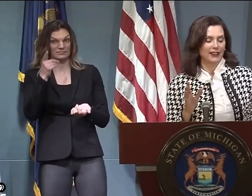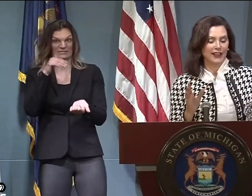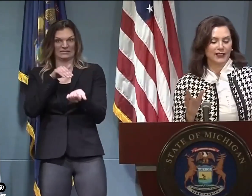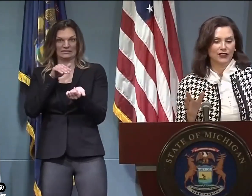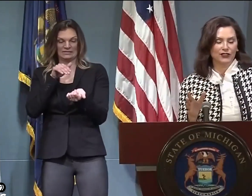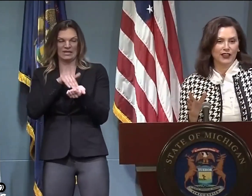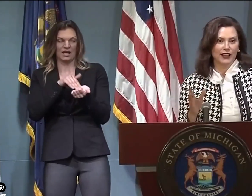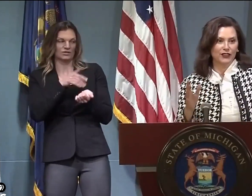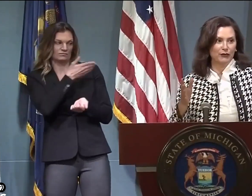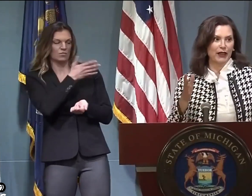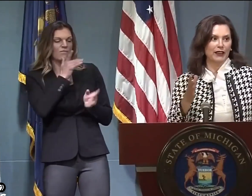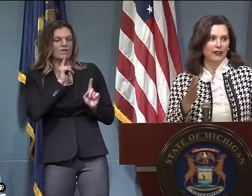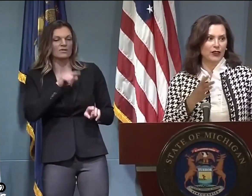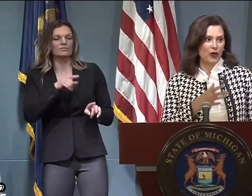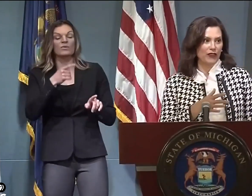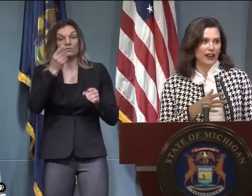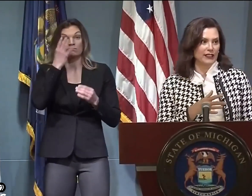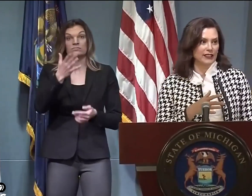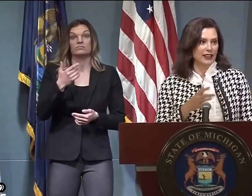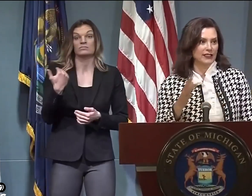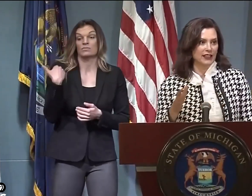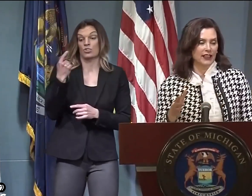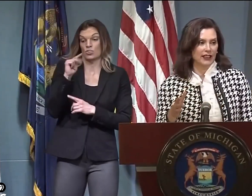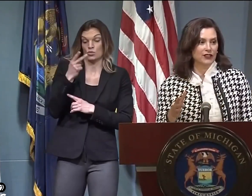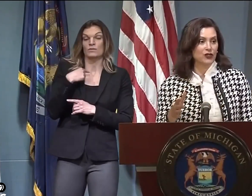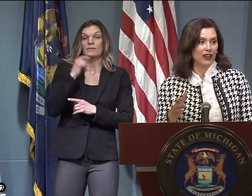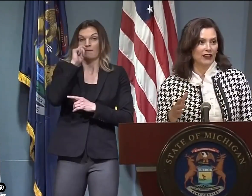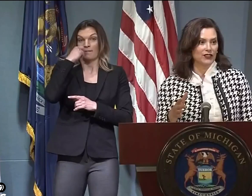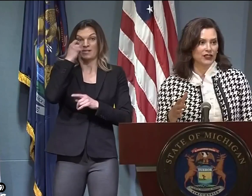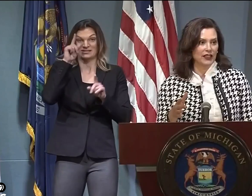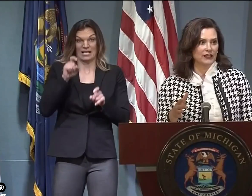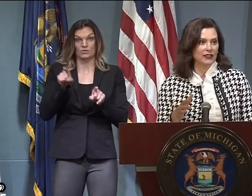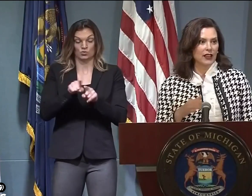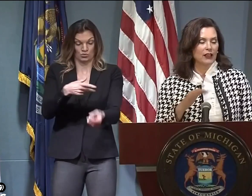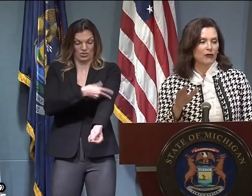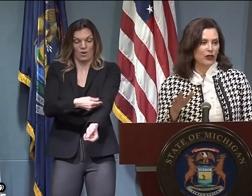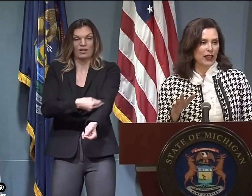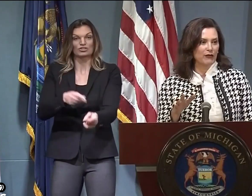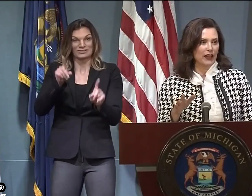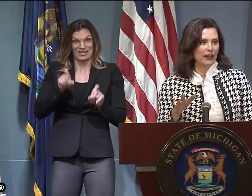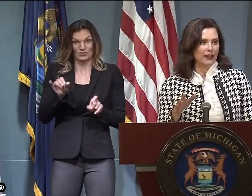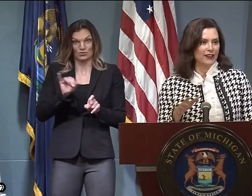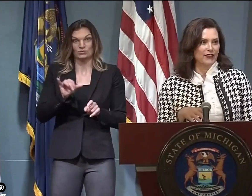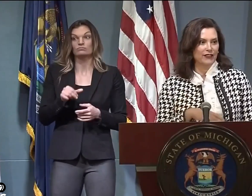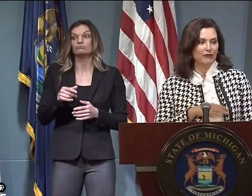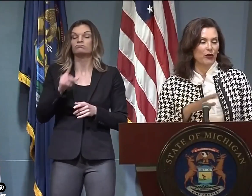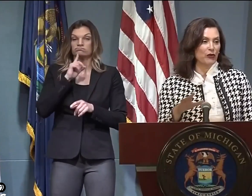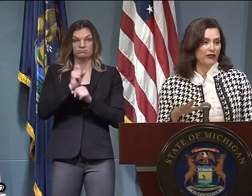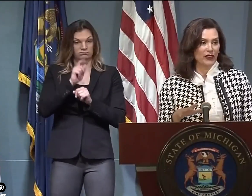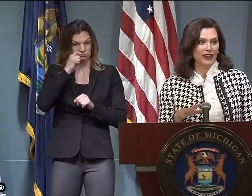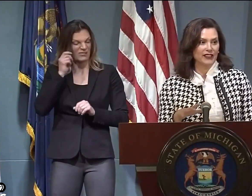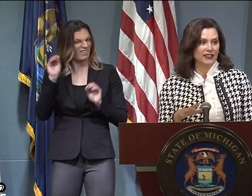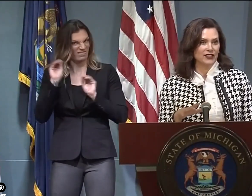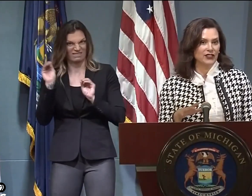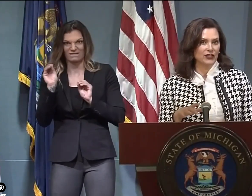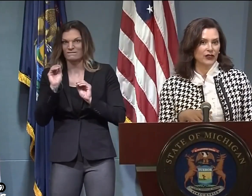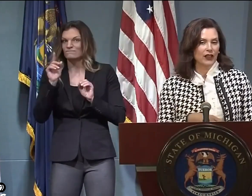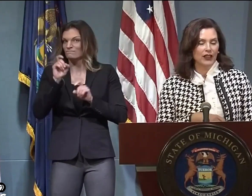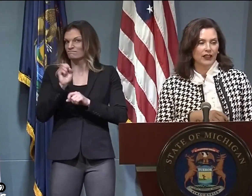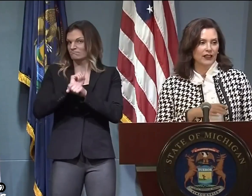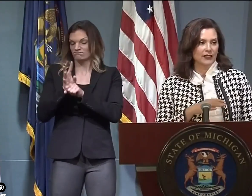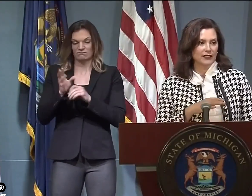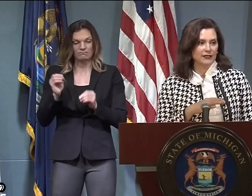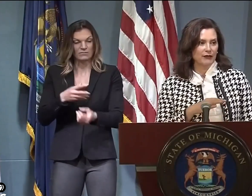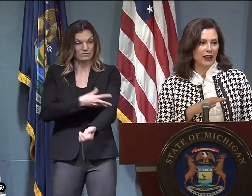I want to hand it back to Dr. J. I'll just say this. Last Thursday I took my COVID-19 test and I got a serology test. Both came back